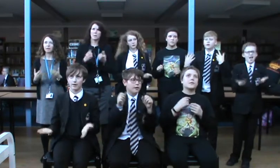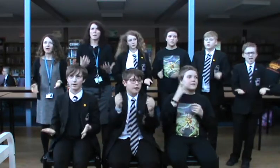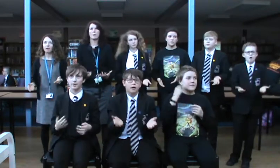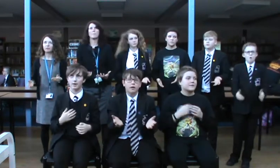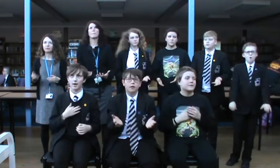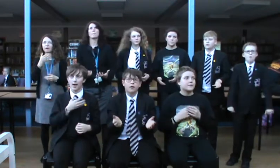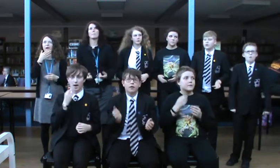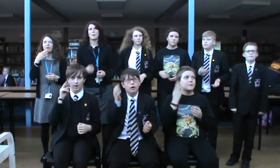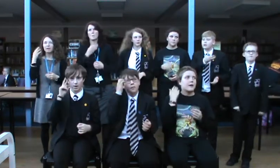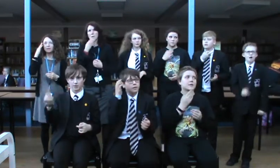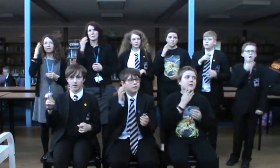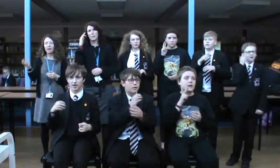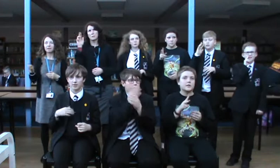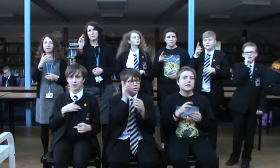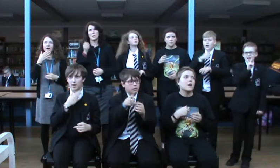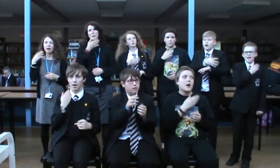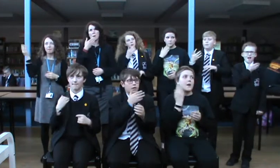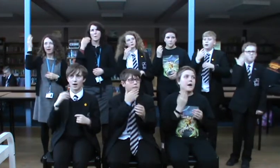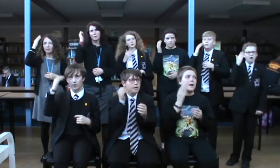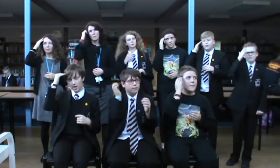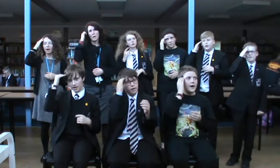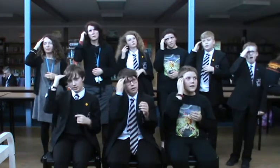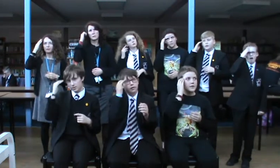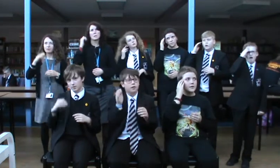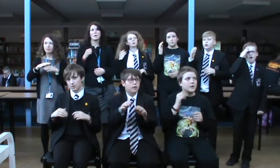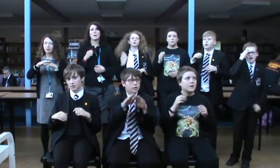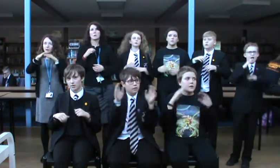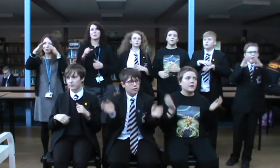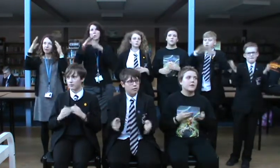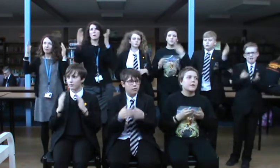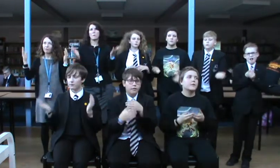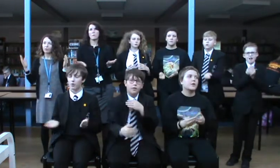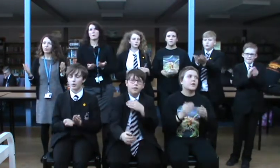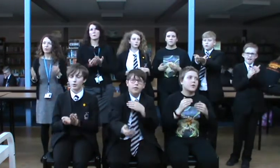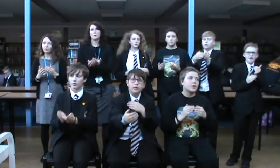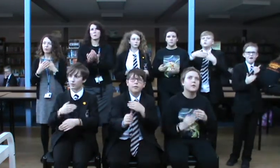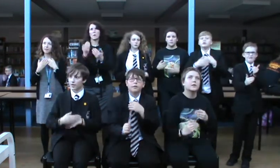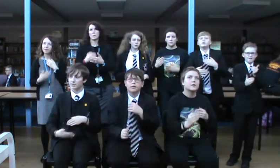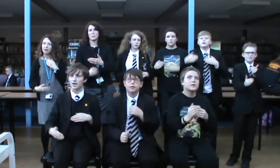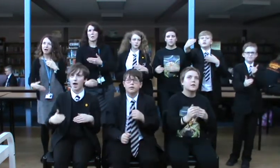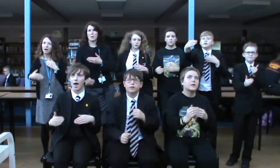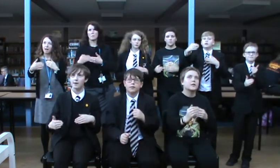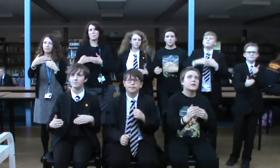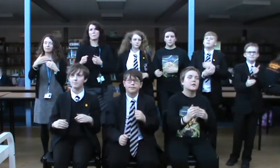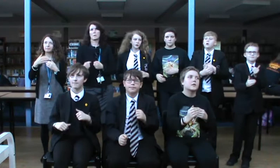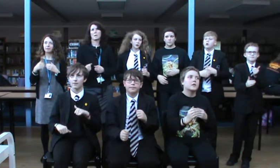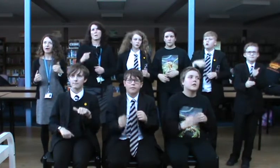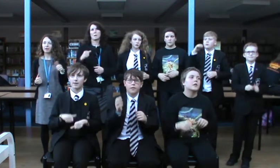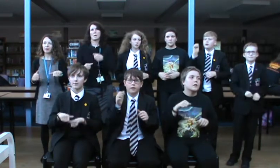now I'm out of sight, I'm out of mind I'll give it all for you in time And out